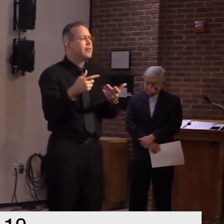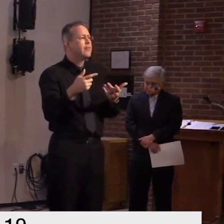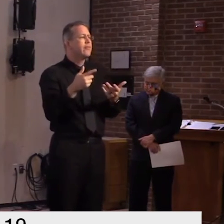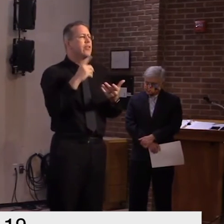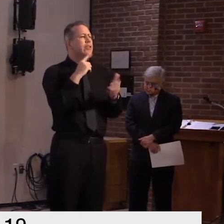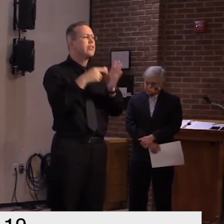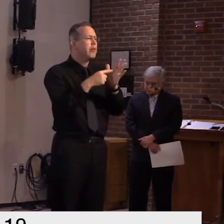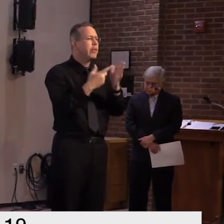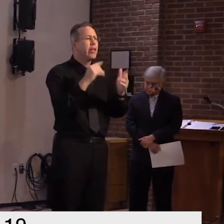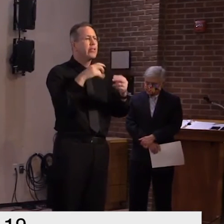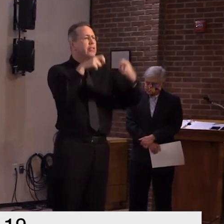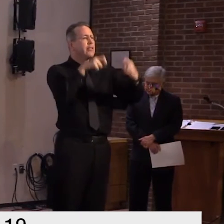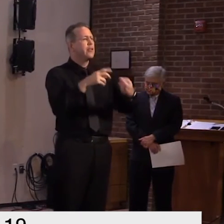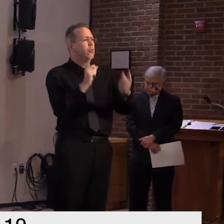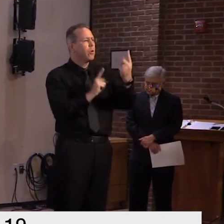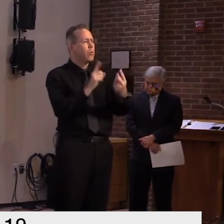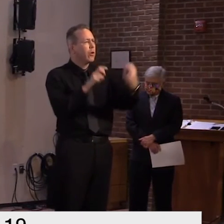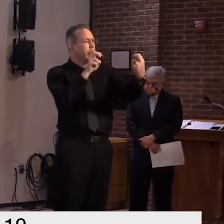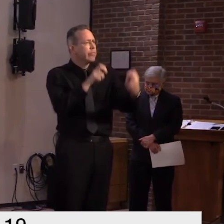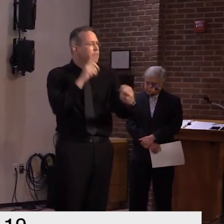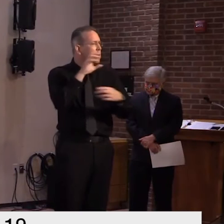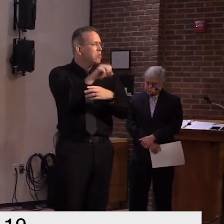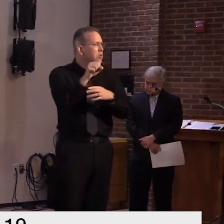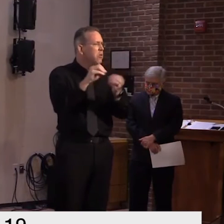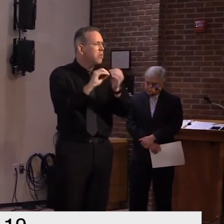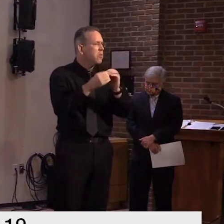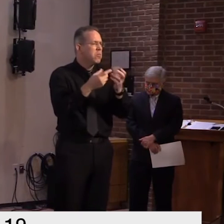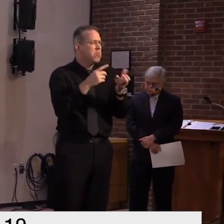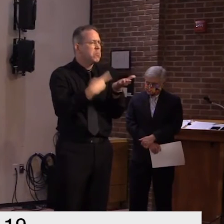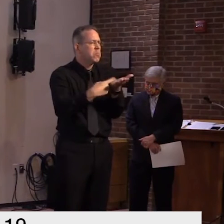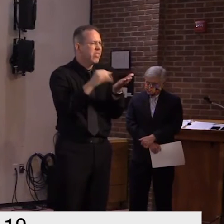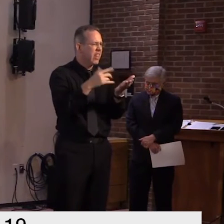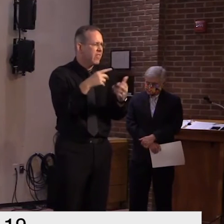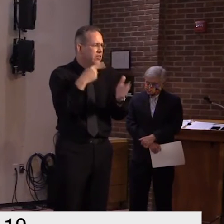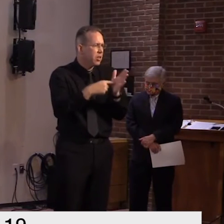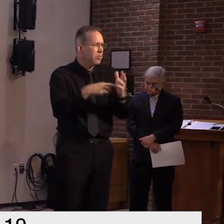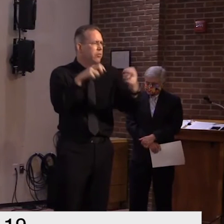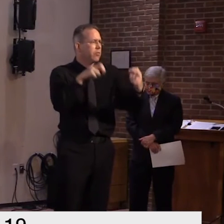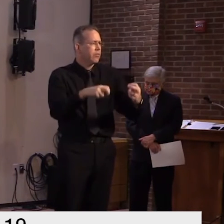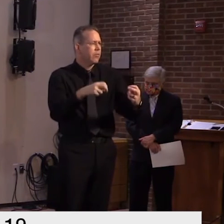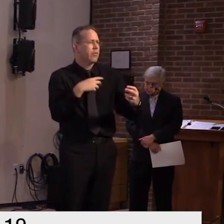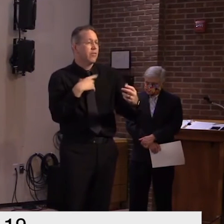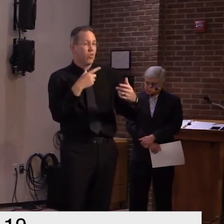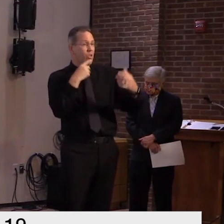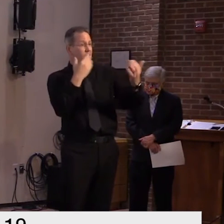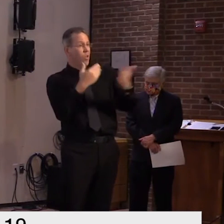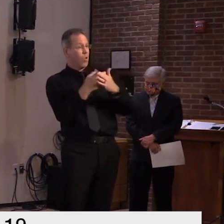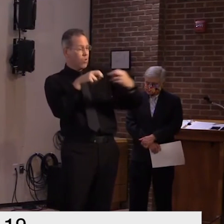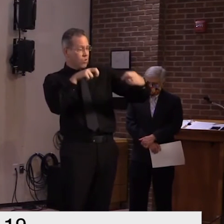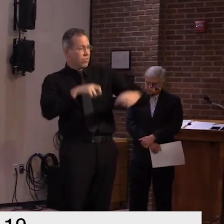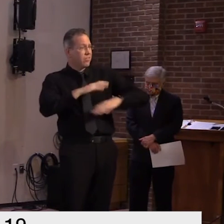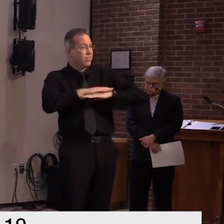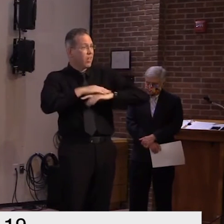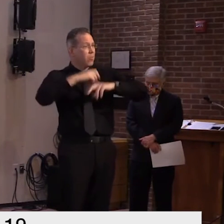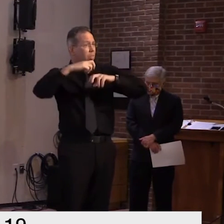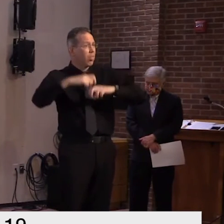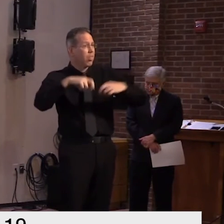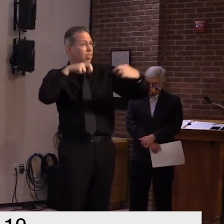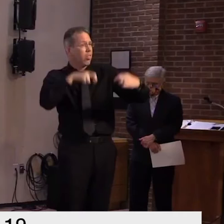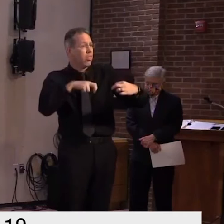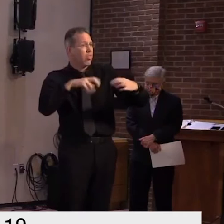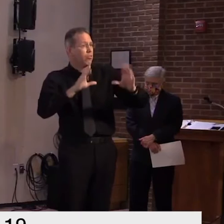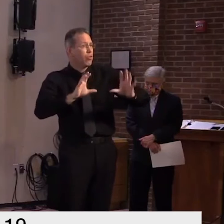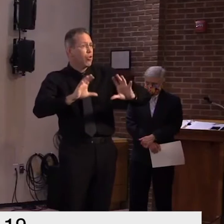some direct contract contact us is not physically distant with state employees to wear now we we